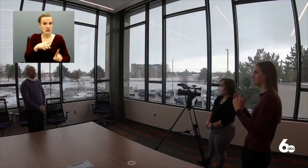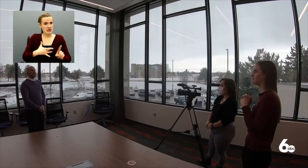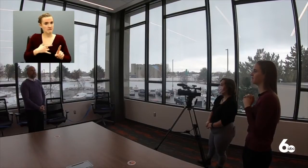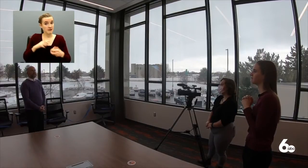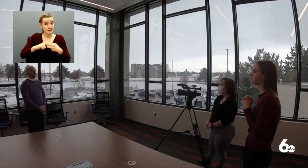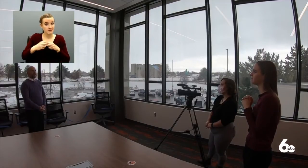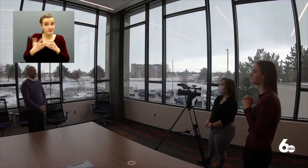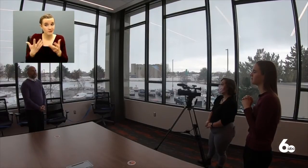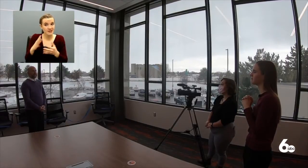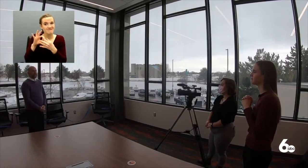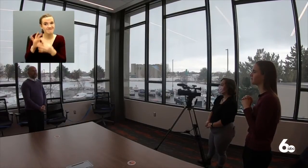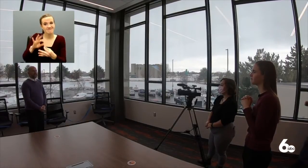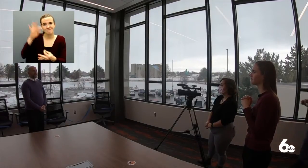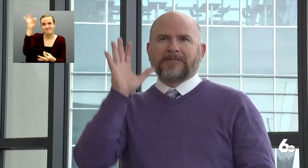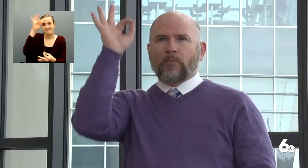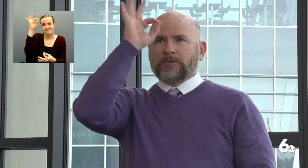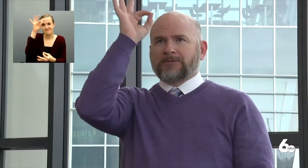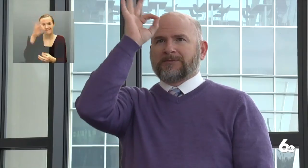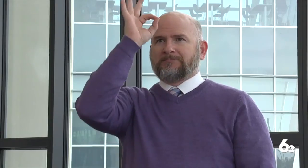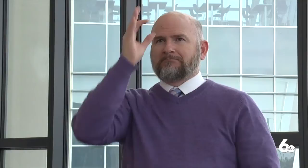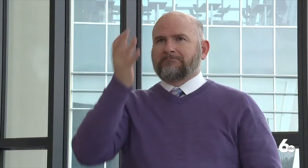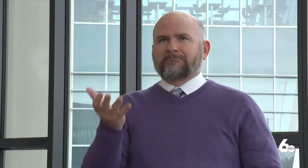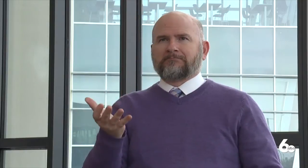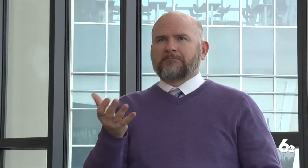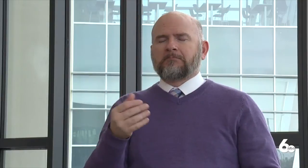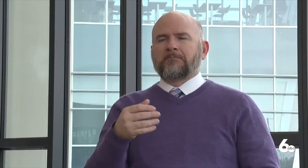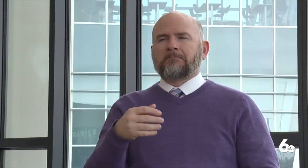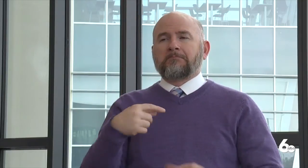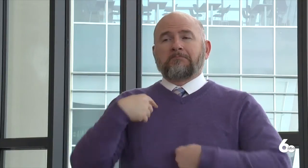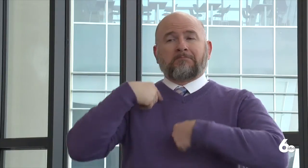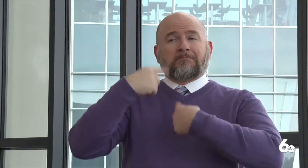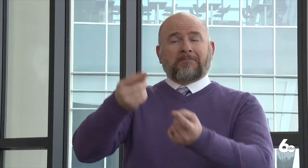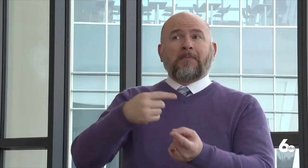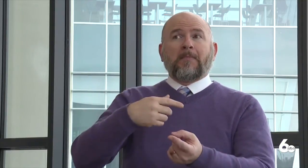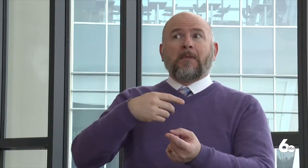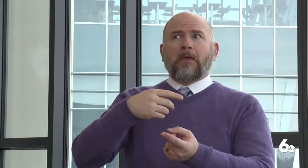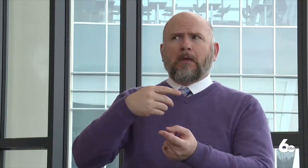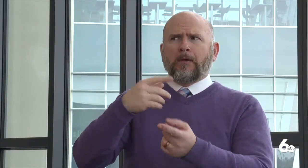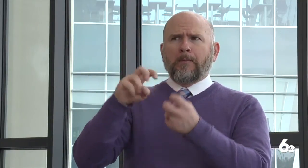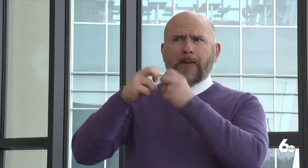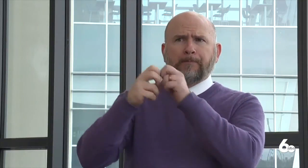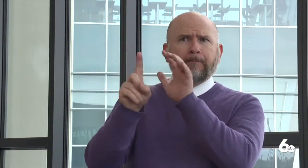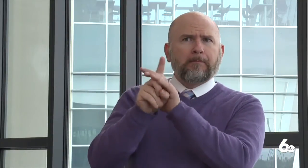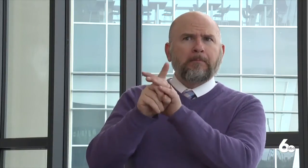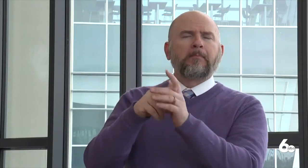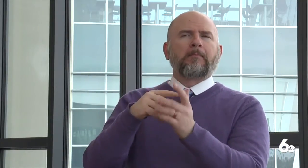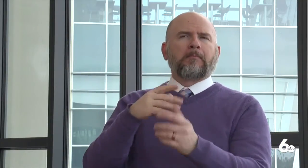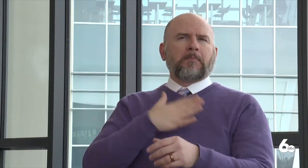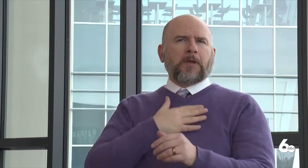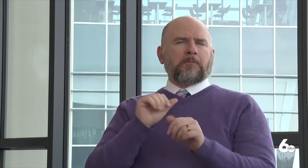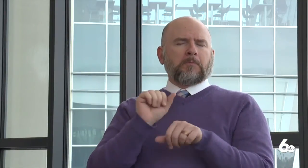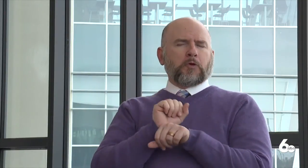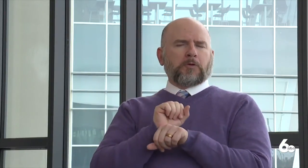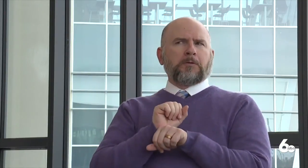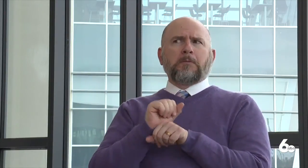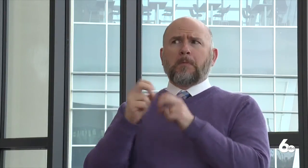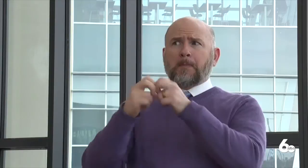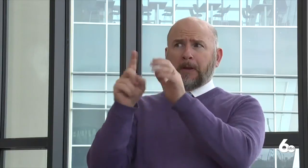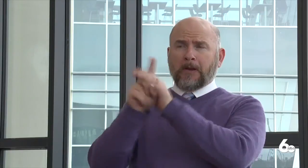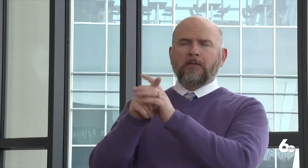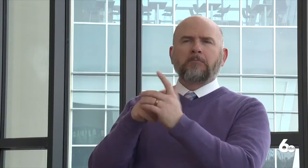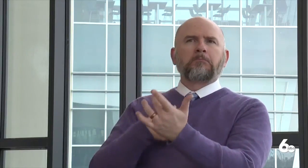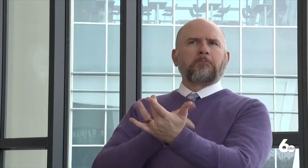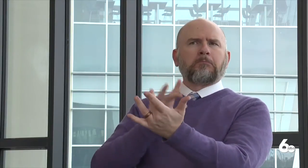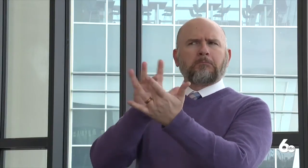also a lack of awareness. It's ignorance. Typically when we encounter this in my work, we'll reach out to the